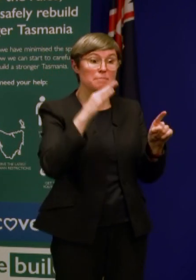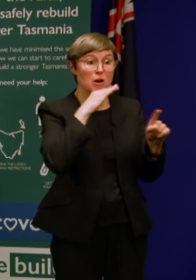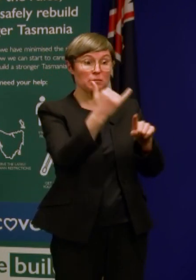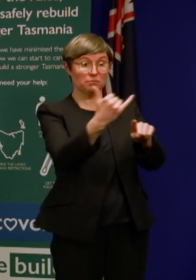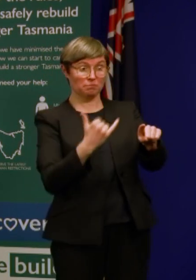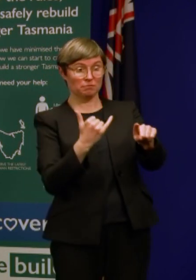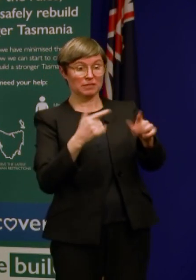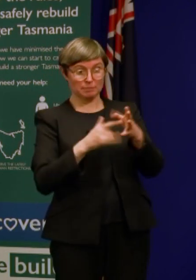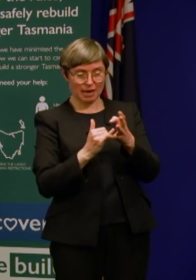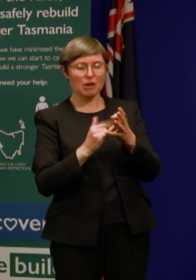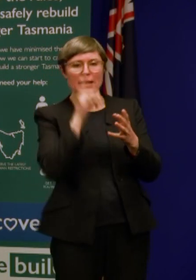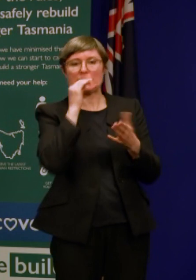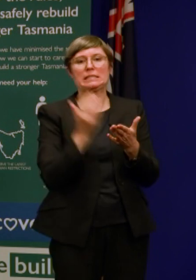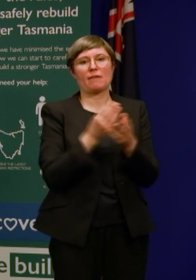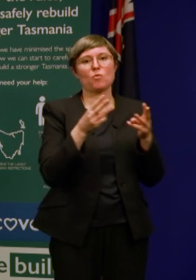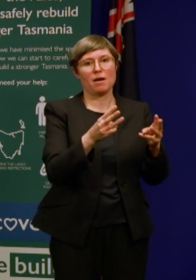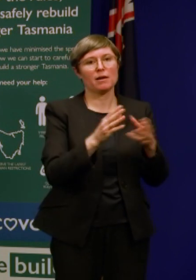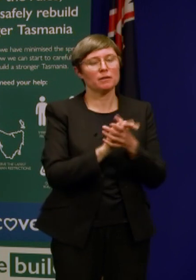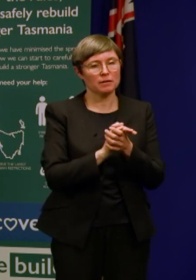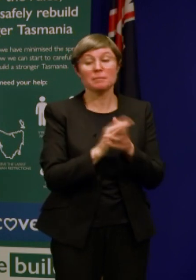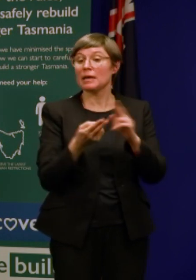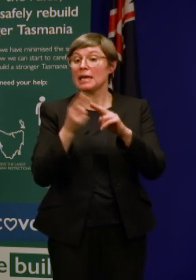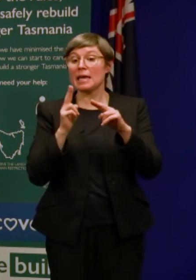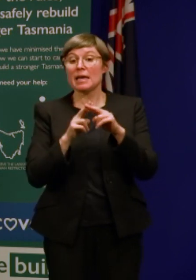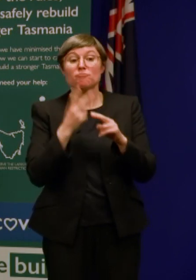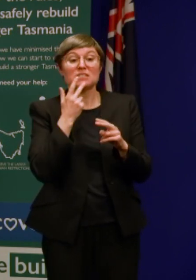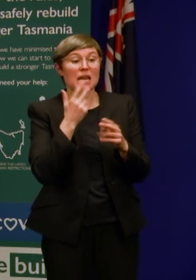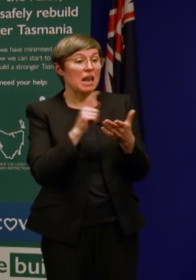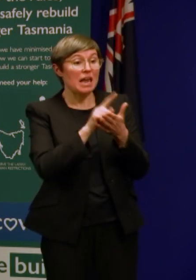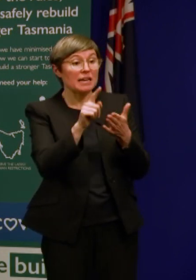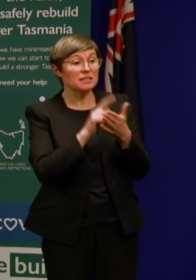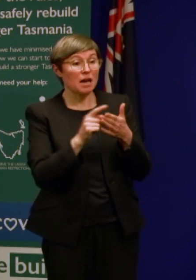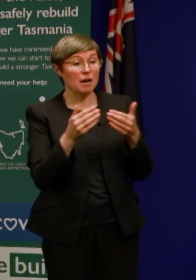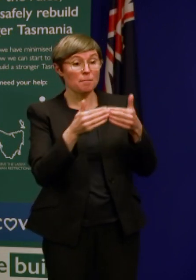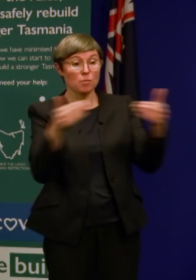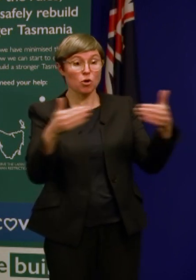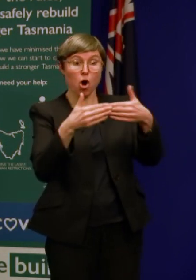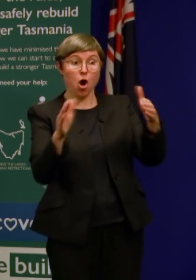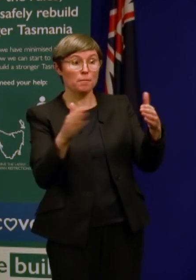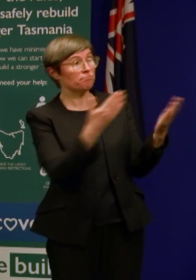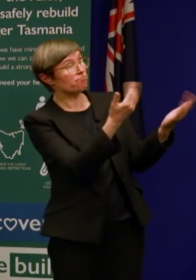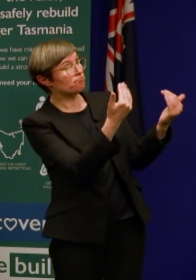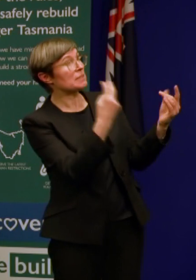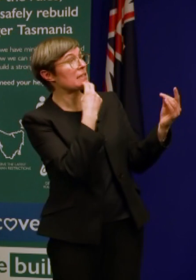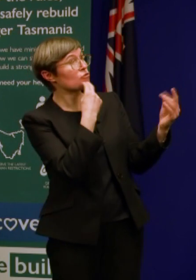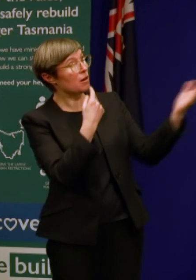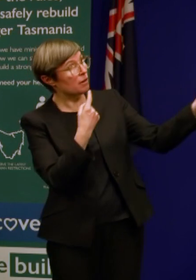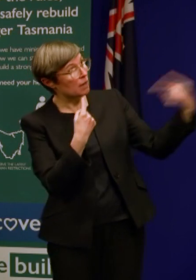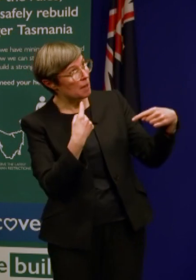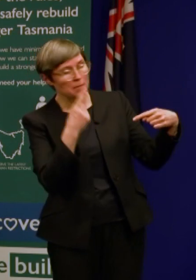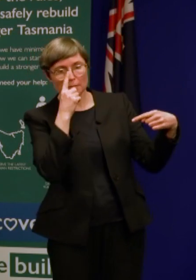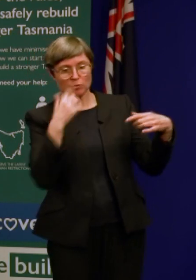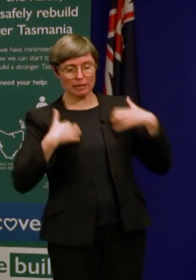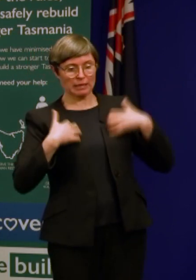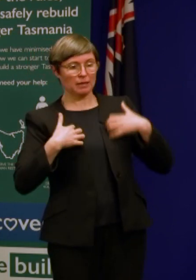But I think that many Tasmanians, should we open to South Australia, for example, would probably want to take a direct